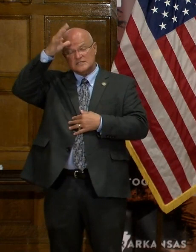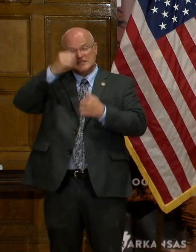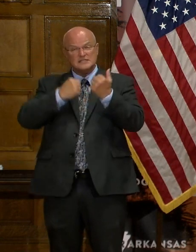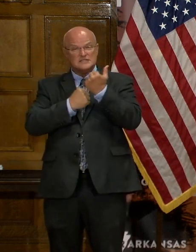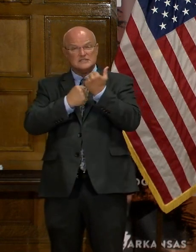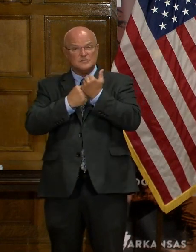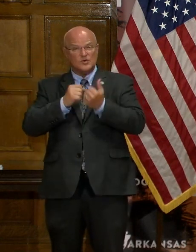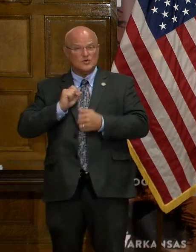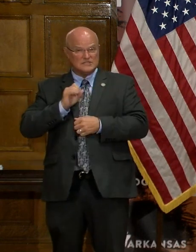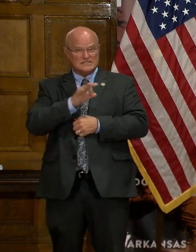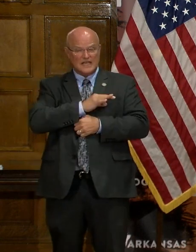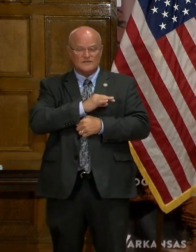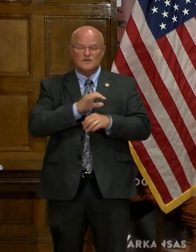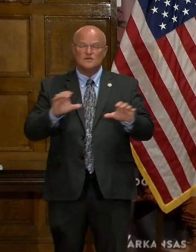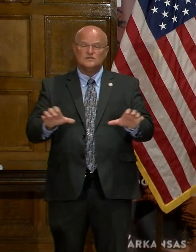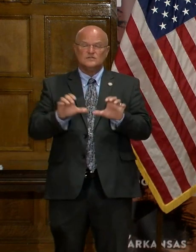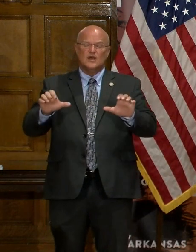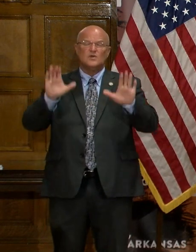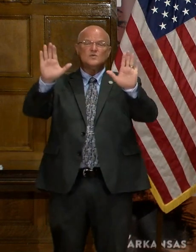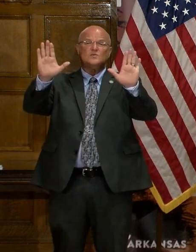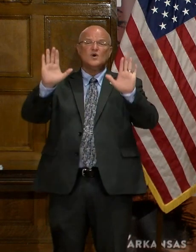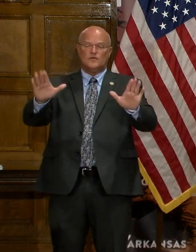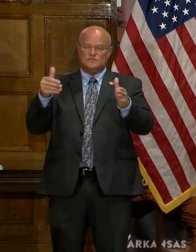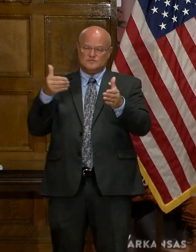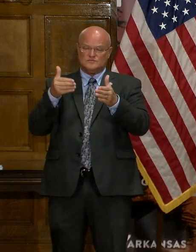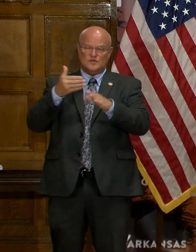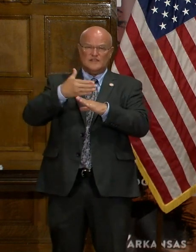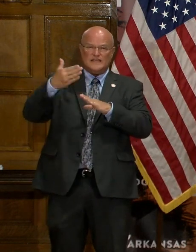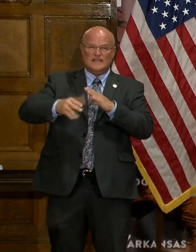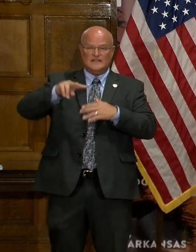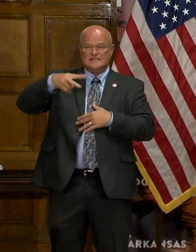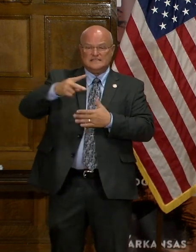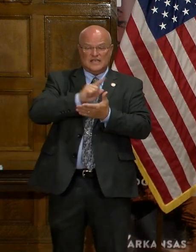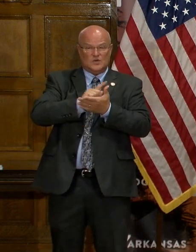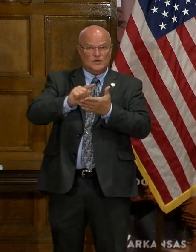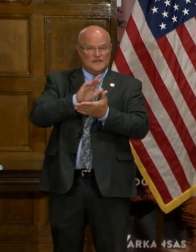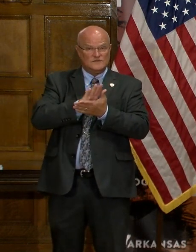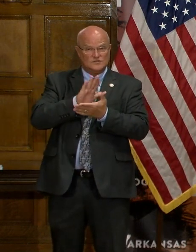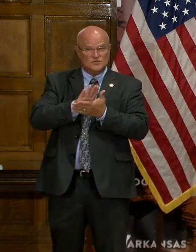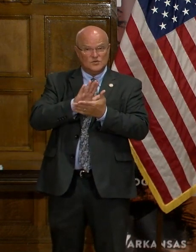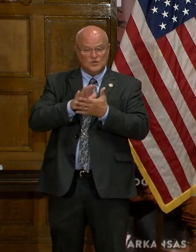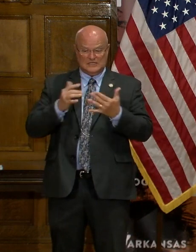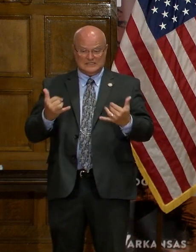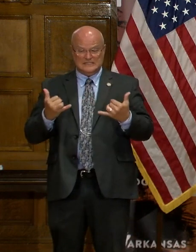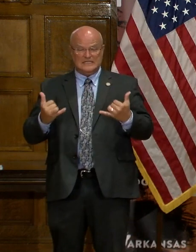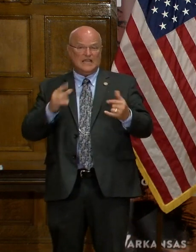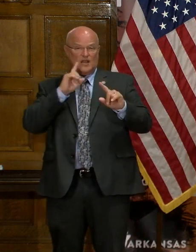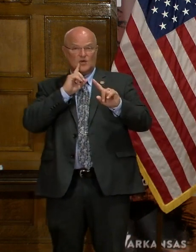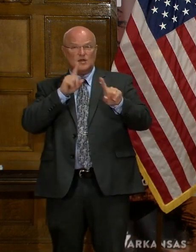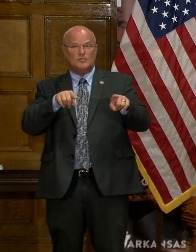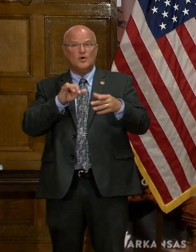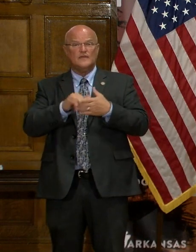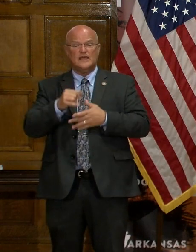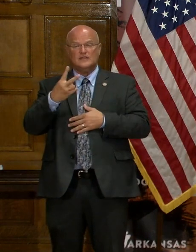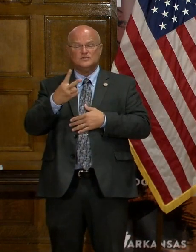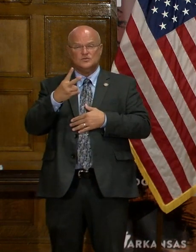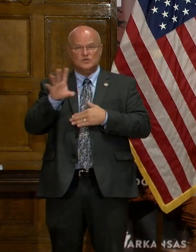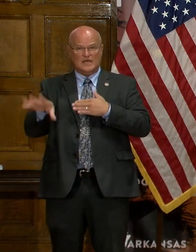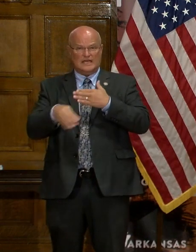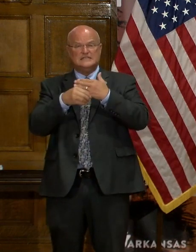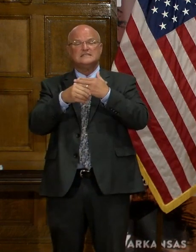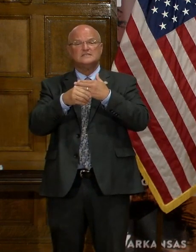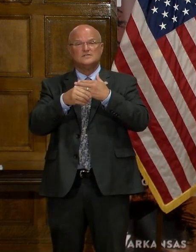support staff. They have done a great job as we near the end of the second week of school. Today, want to report there are two additional